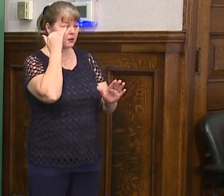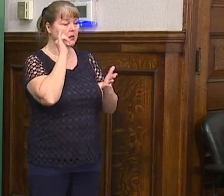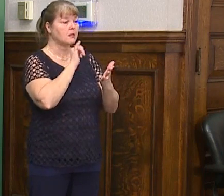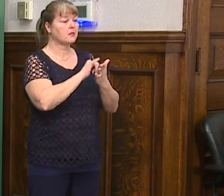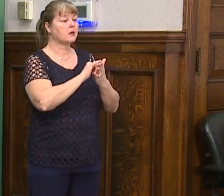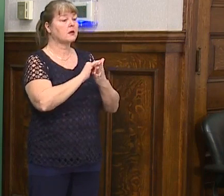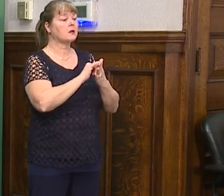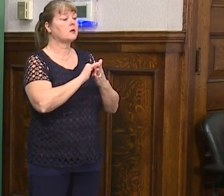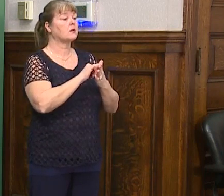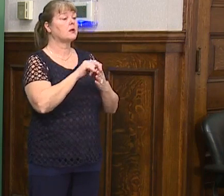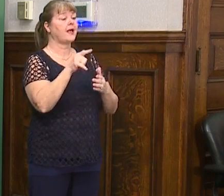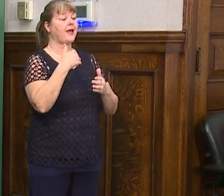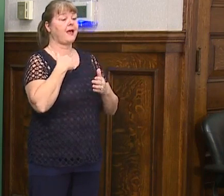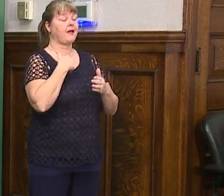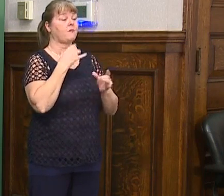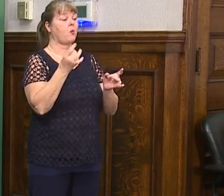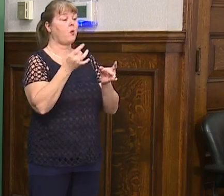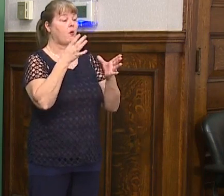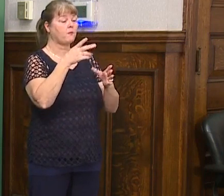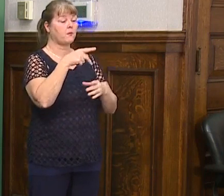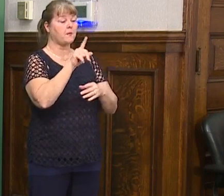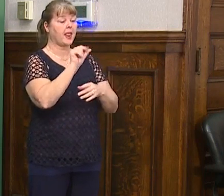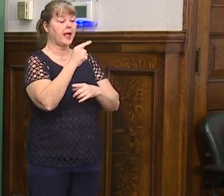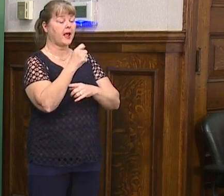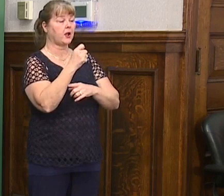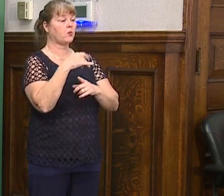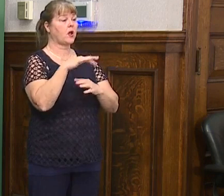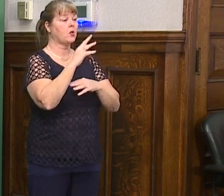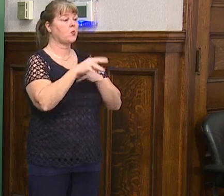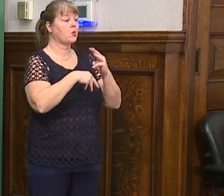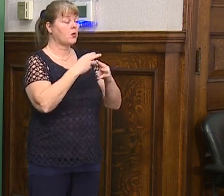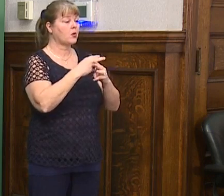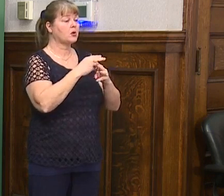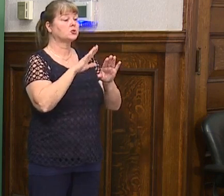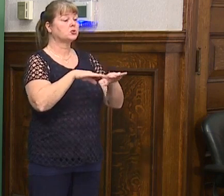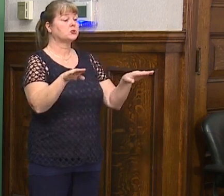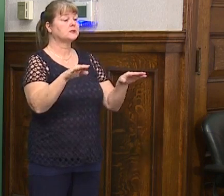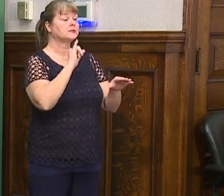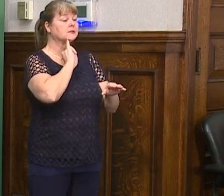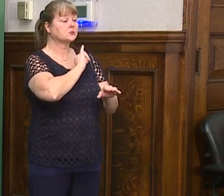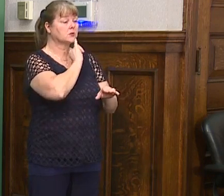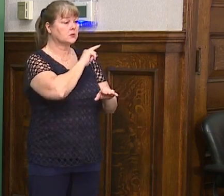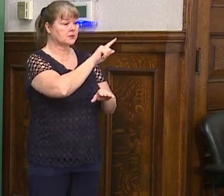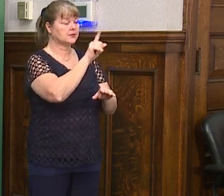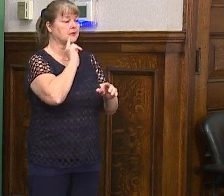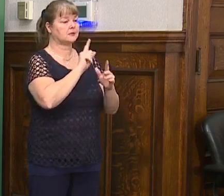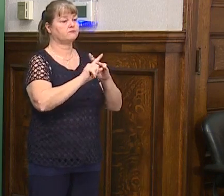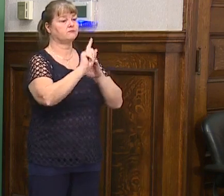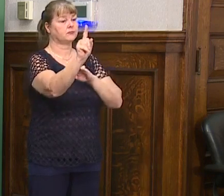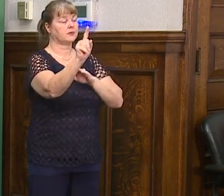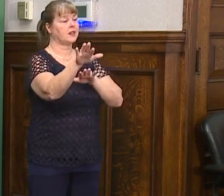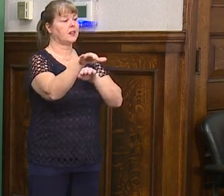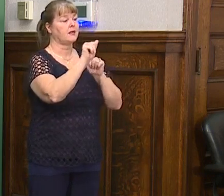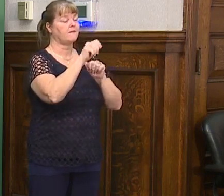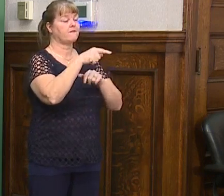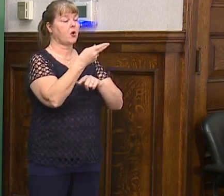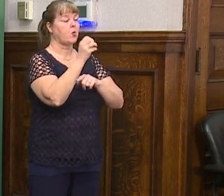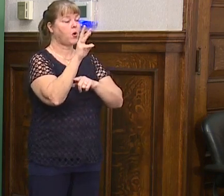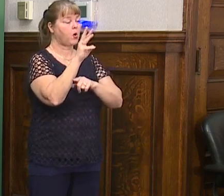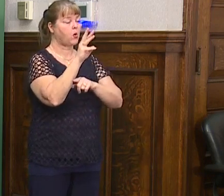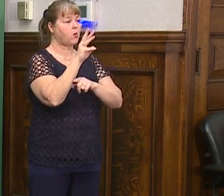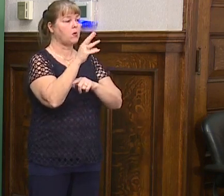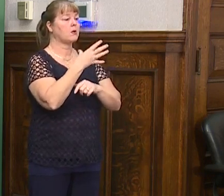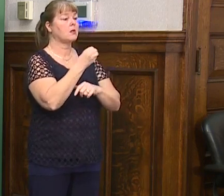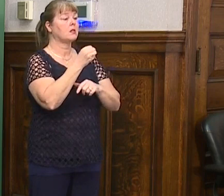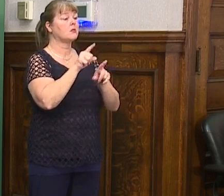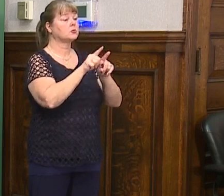that although there were plagues around the land, the Children of Israel did escape Pharaoh's hand. And